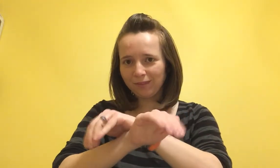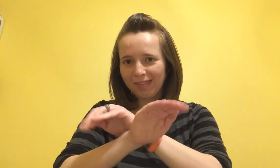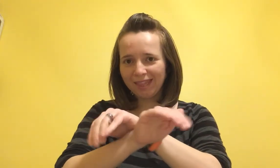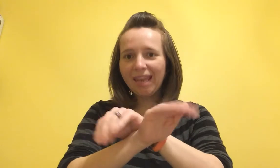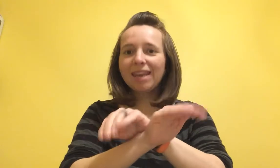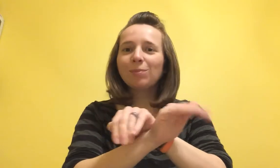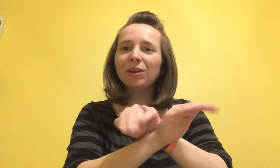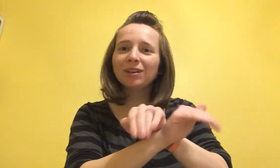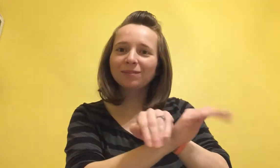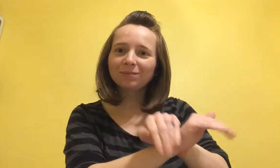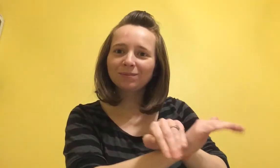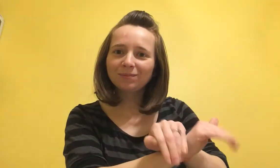ladybug